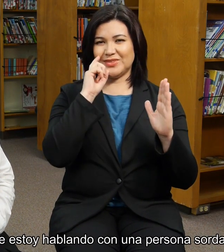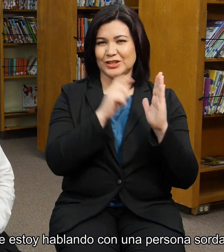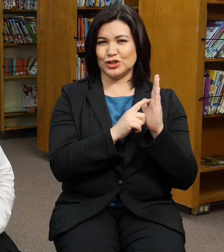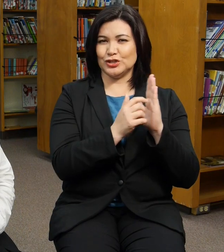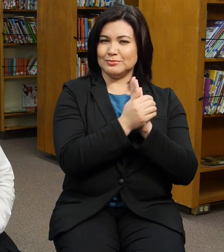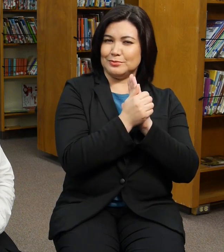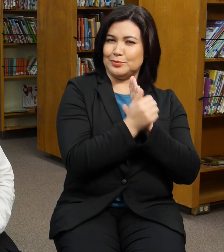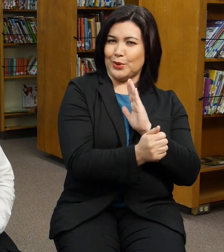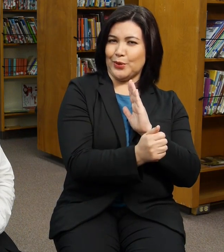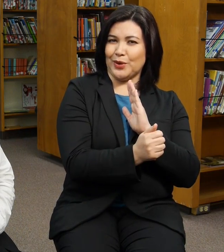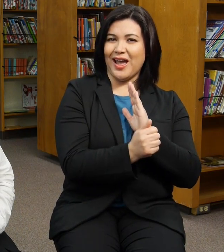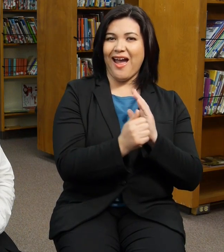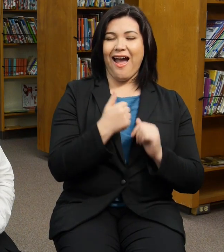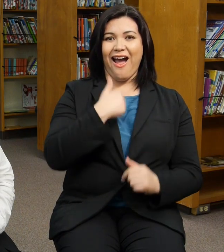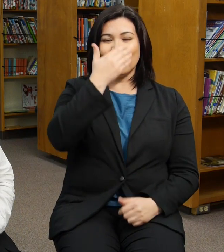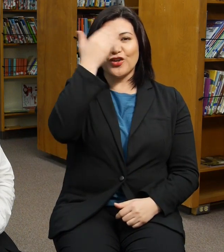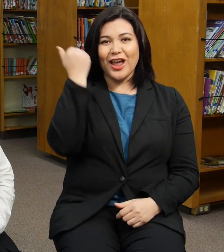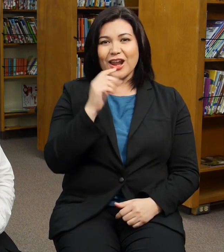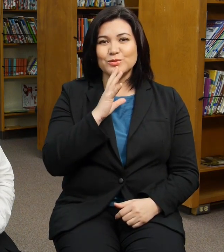person.